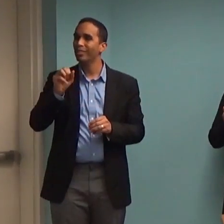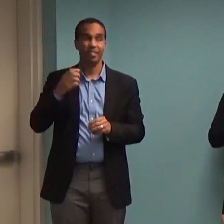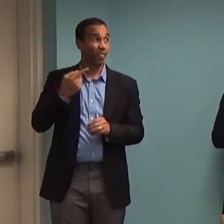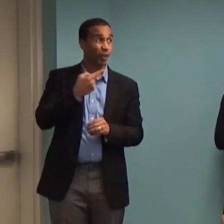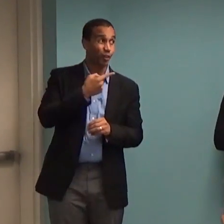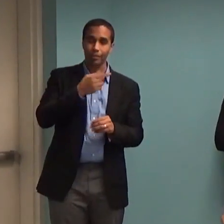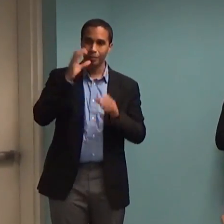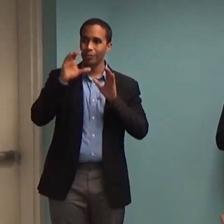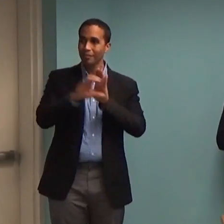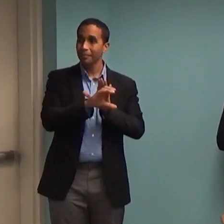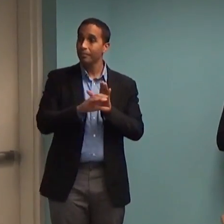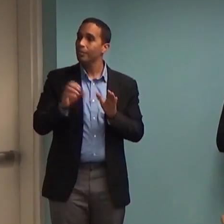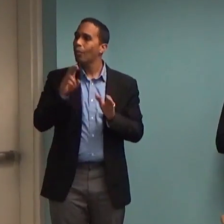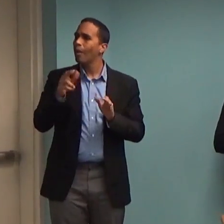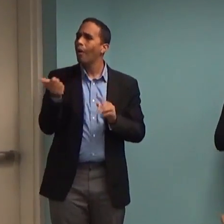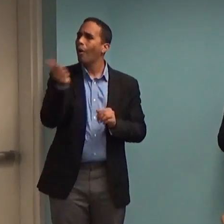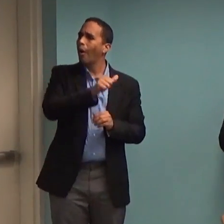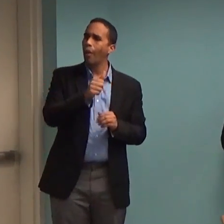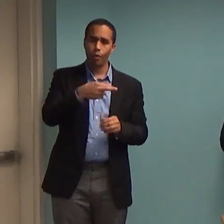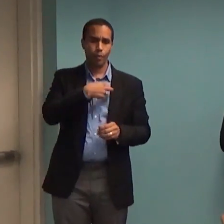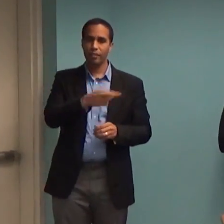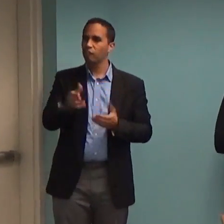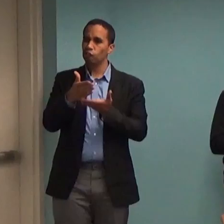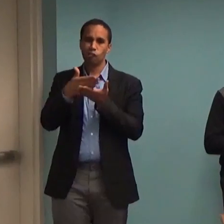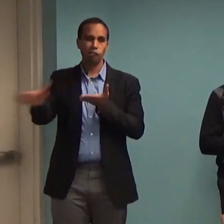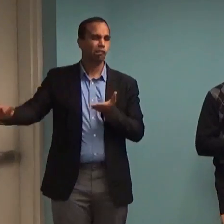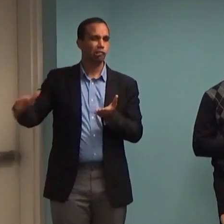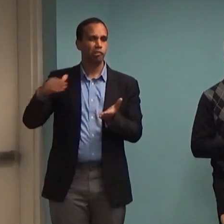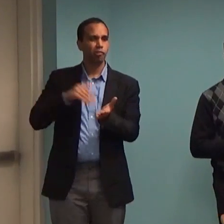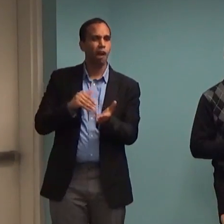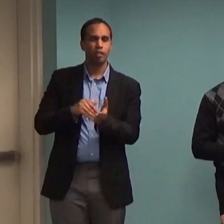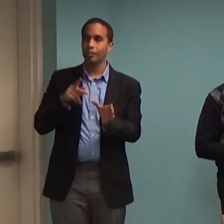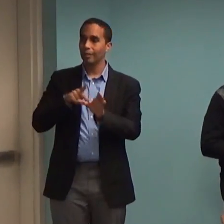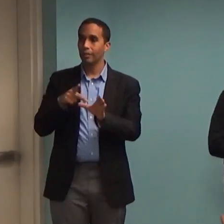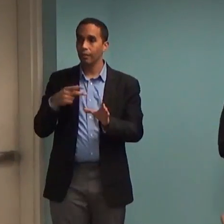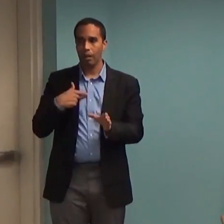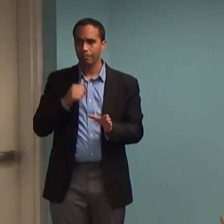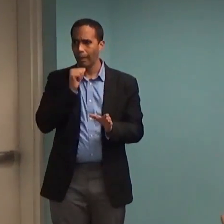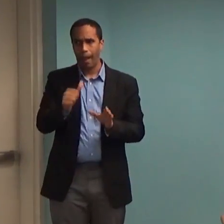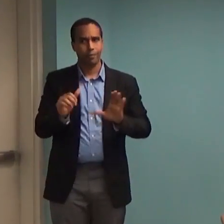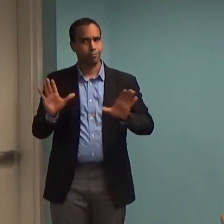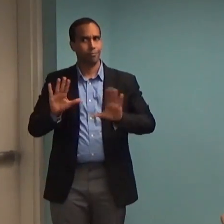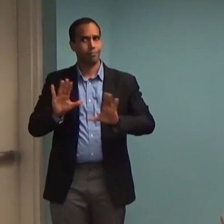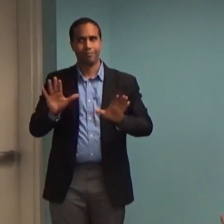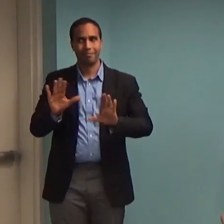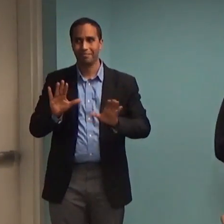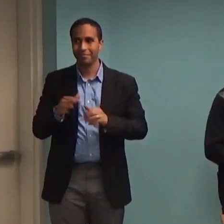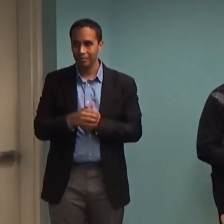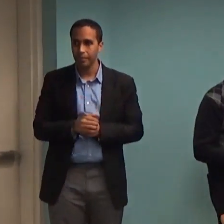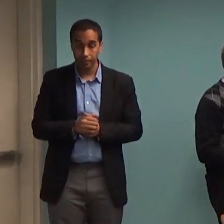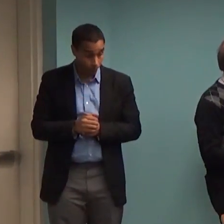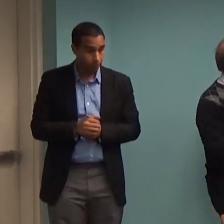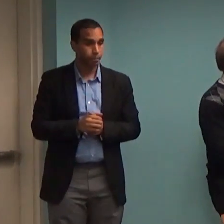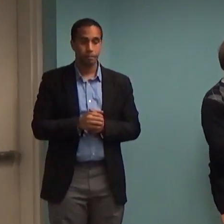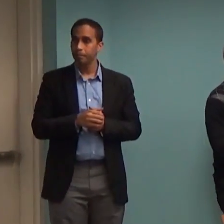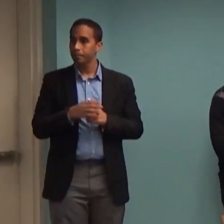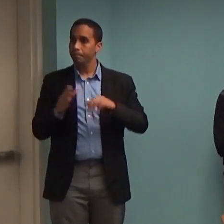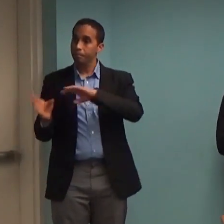position that rejects psychiatry. So I feel like that's important for us to clear the air on. Okay. So what are some common problems that are treated with